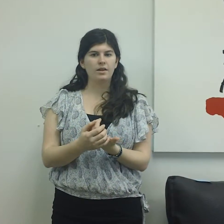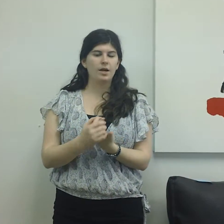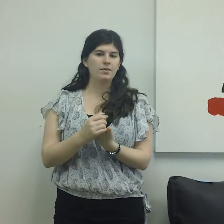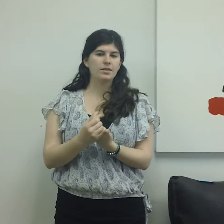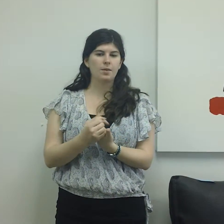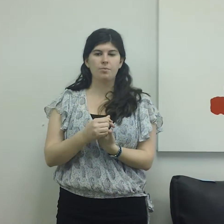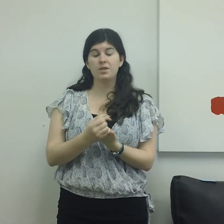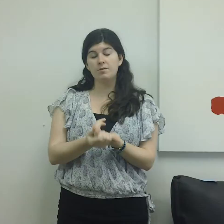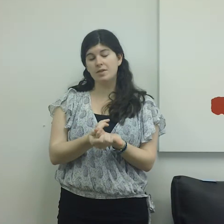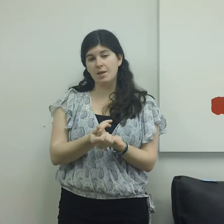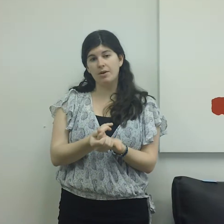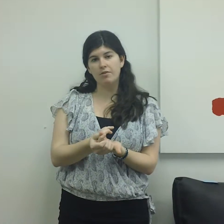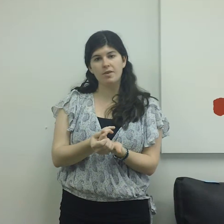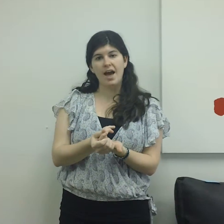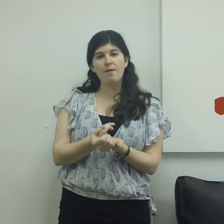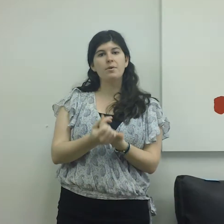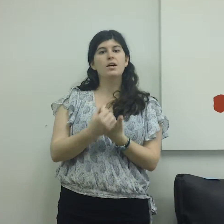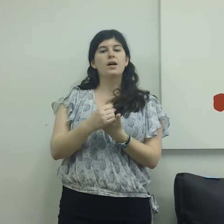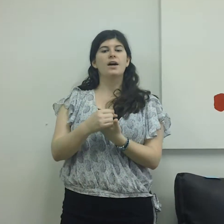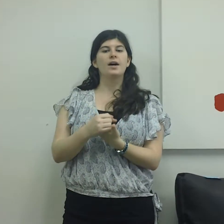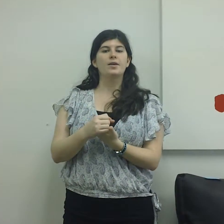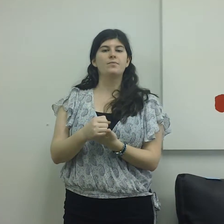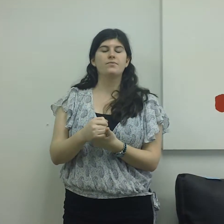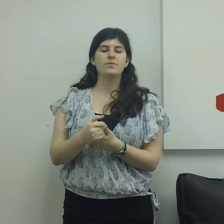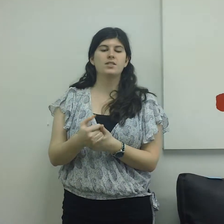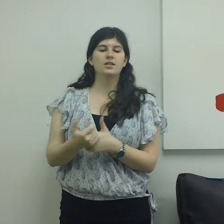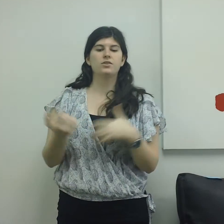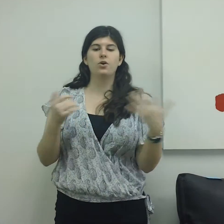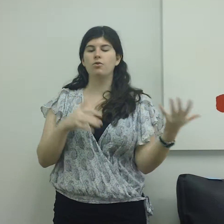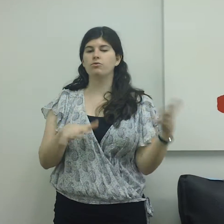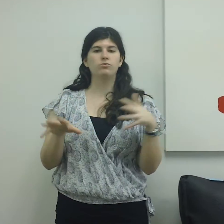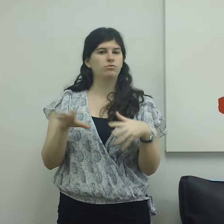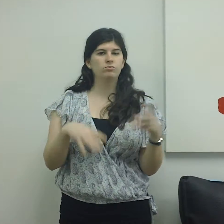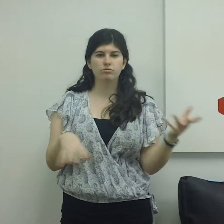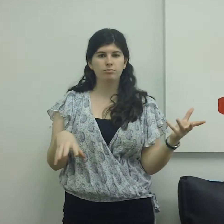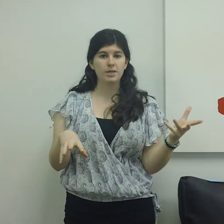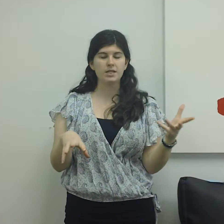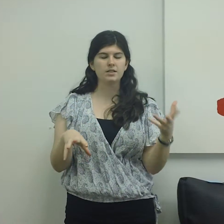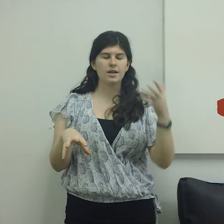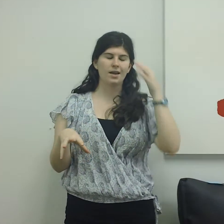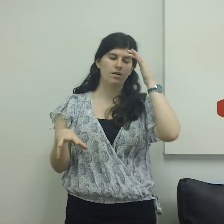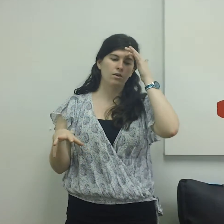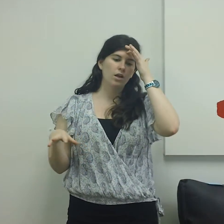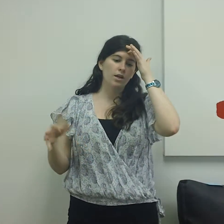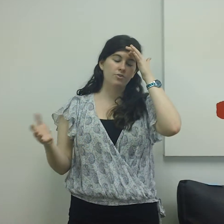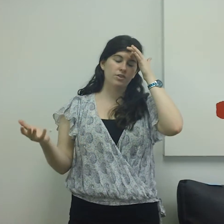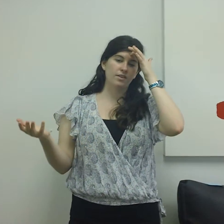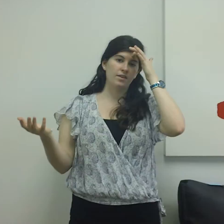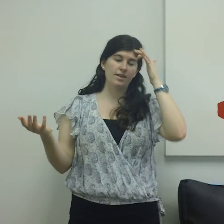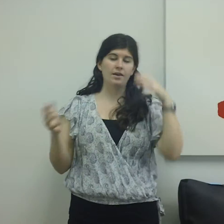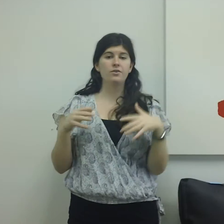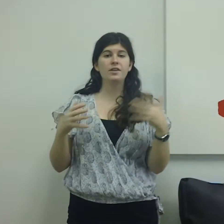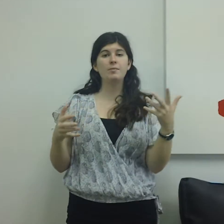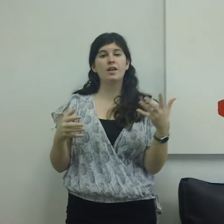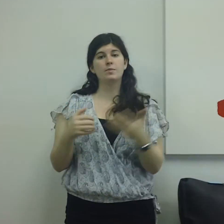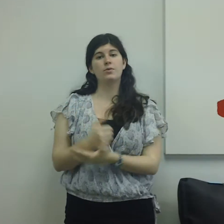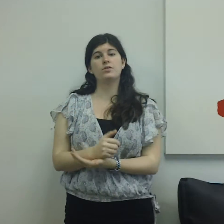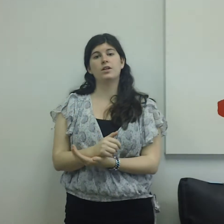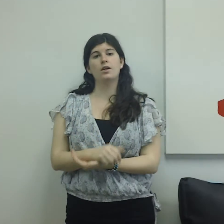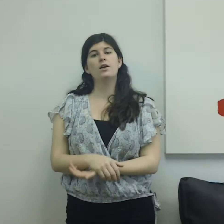seems to be separate from the app. It's own beast. And it's interesting that they decide to use email as opposed to